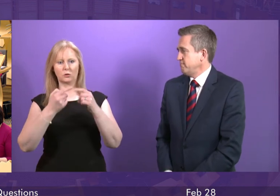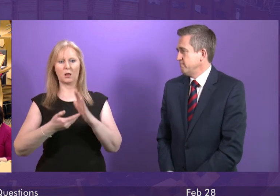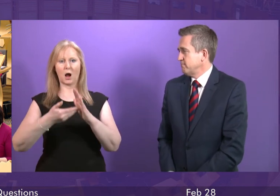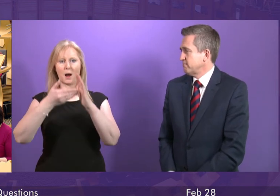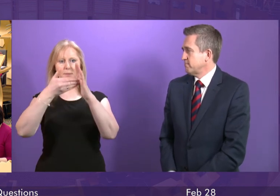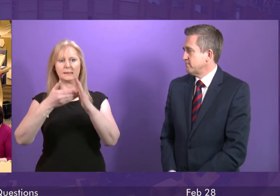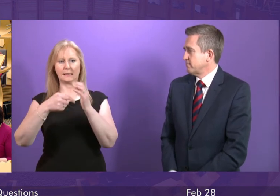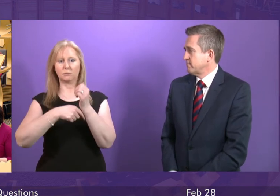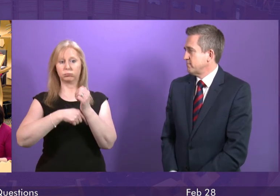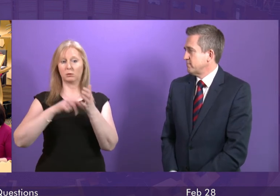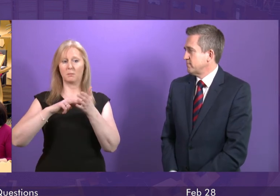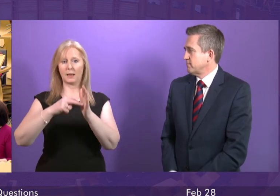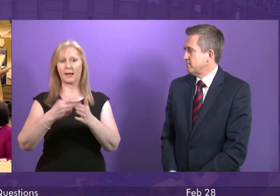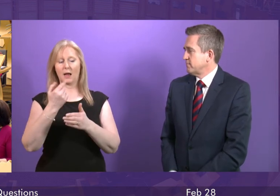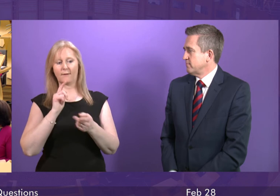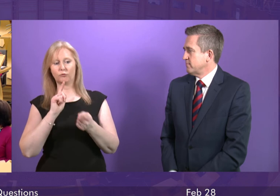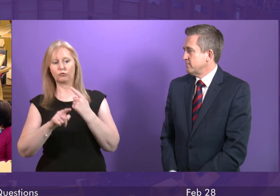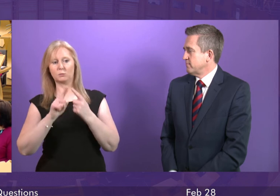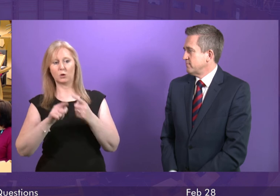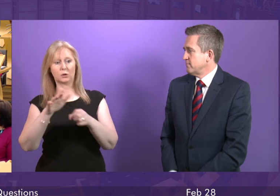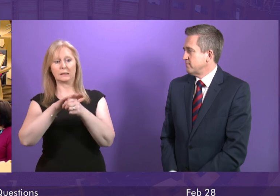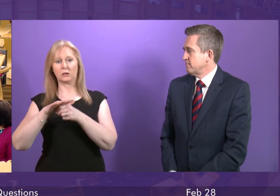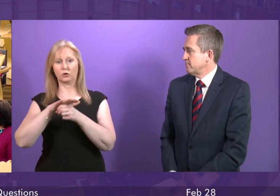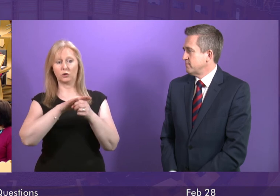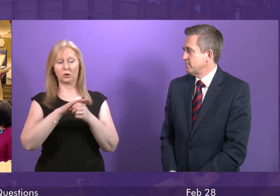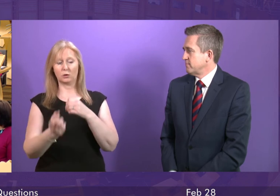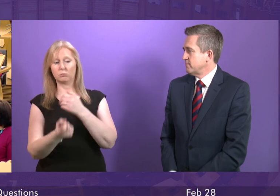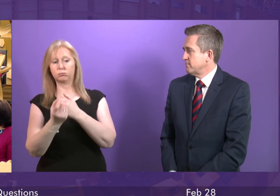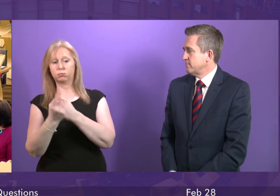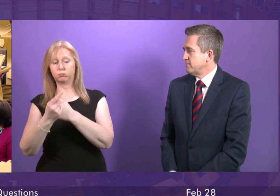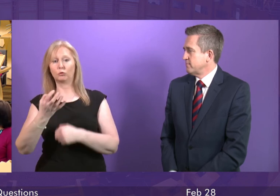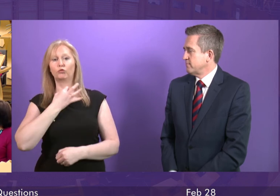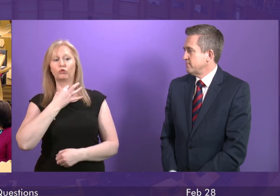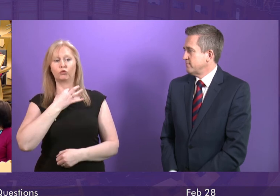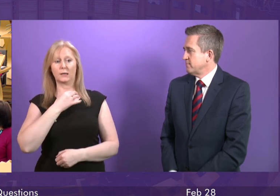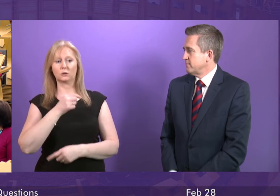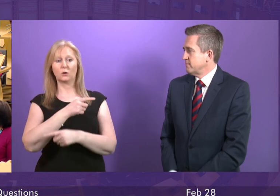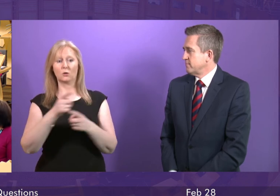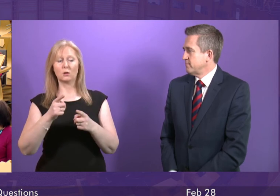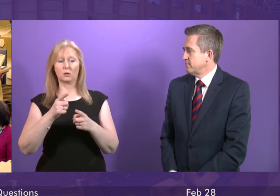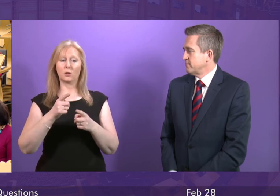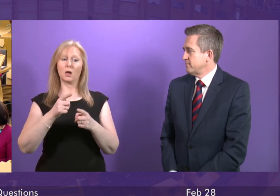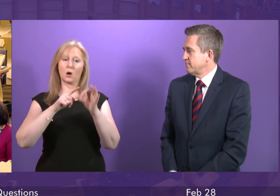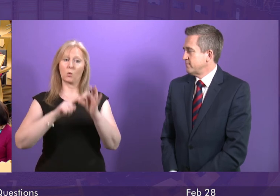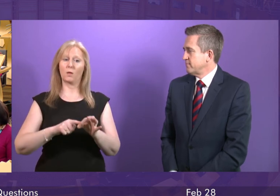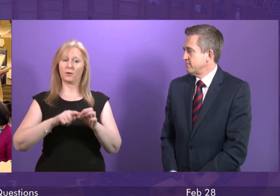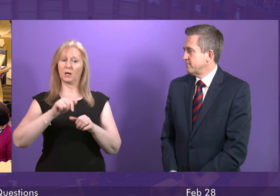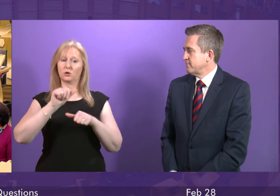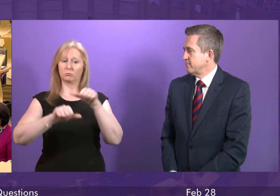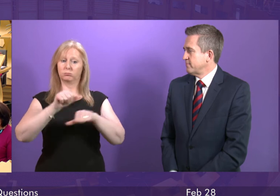in place to respond to any scenario that might pose a risk to the qualification system, and the Deputy First Minister will be happy to